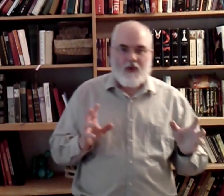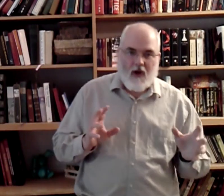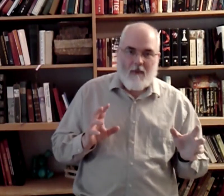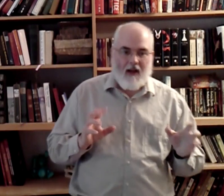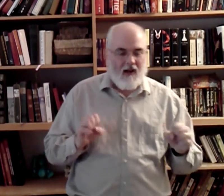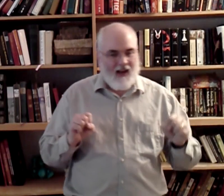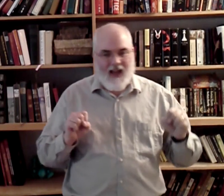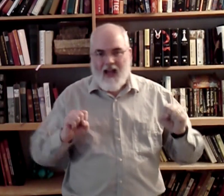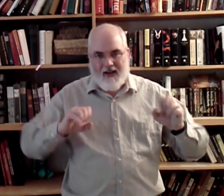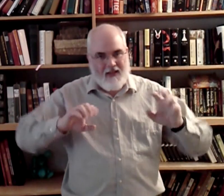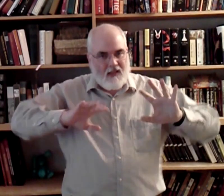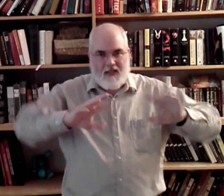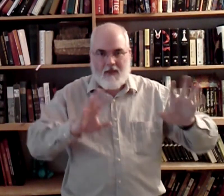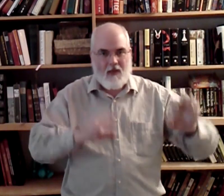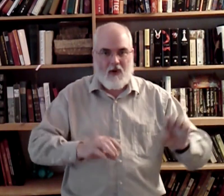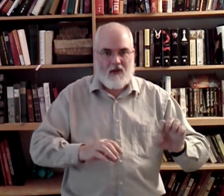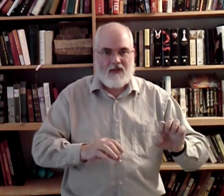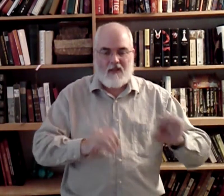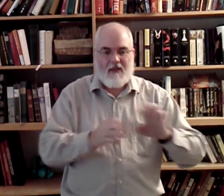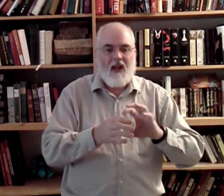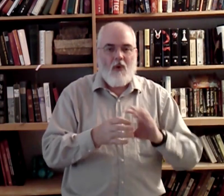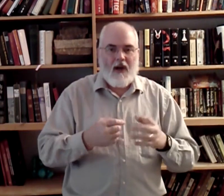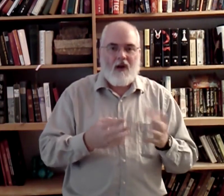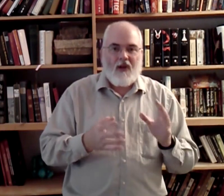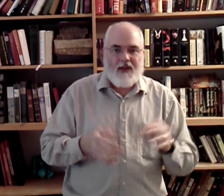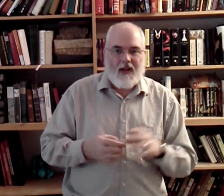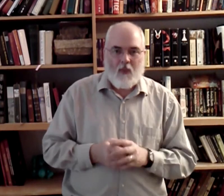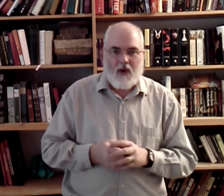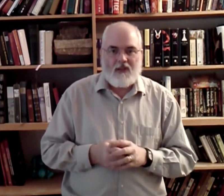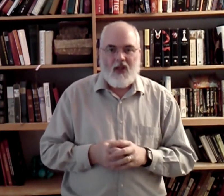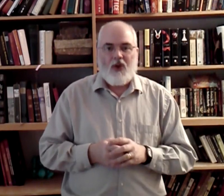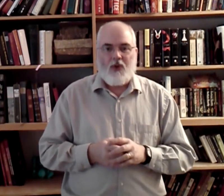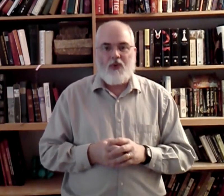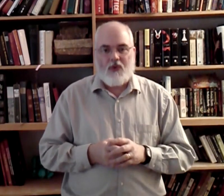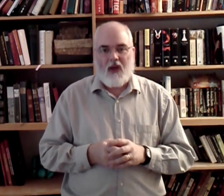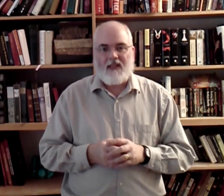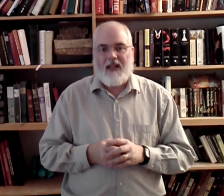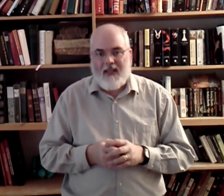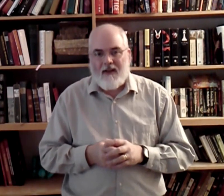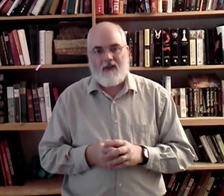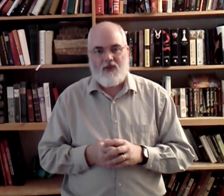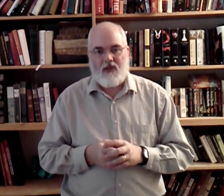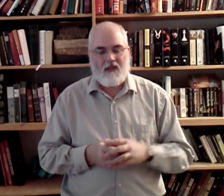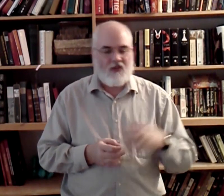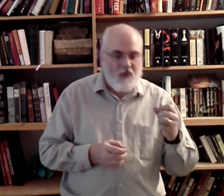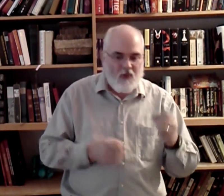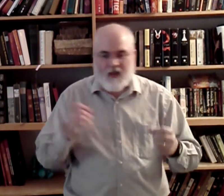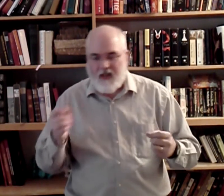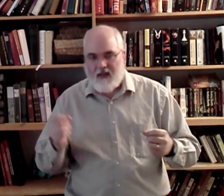we drop out a lot of these little bitty words. Little bitty, what I call connector words. To trust in Jesus. To and in.